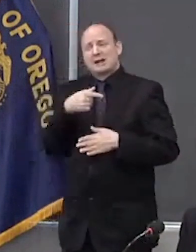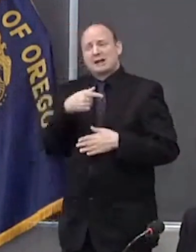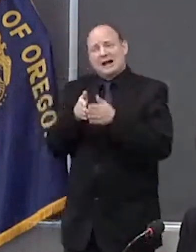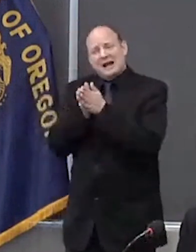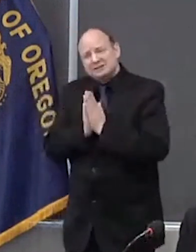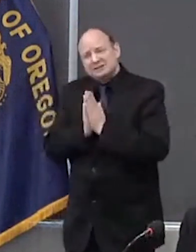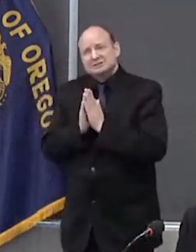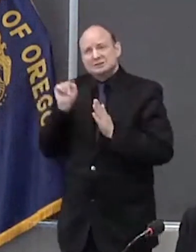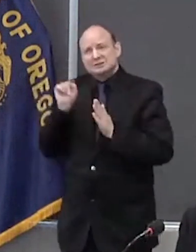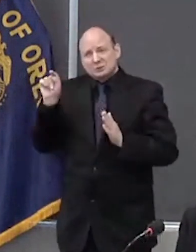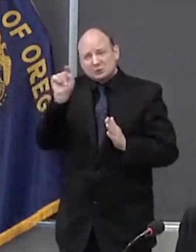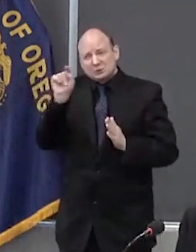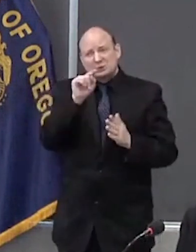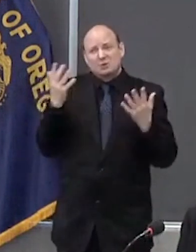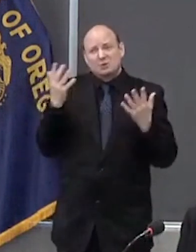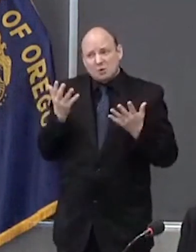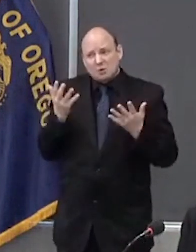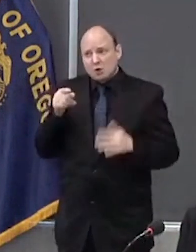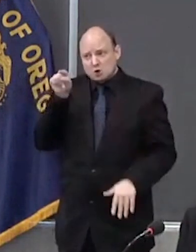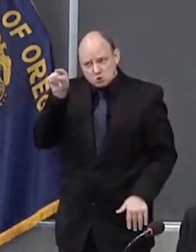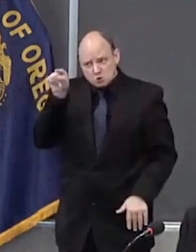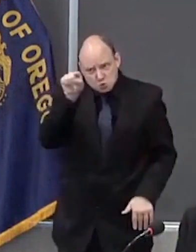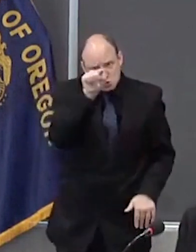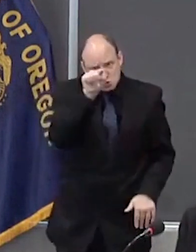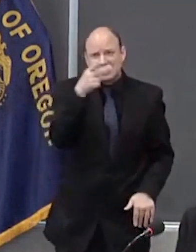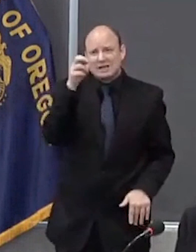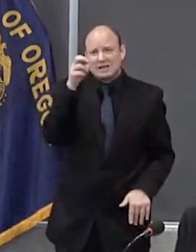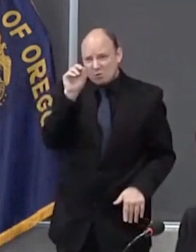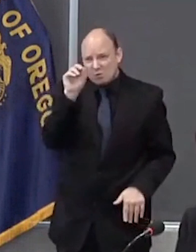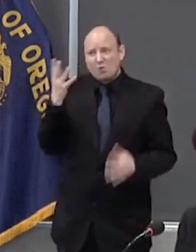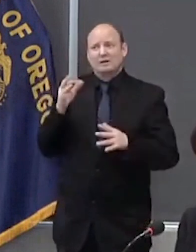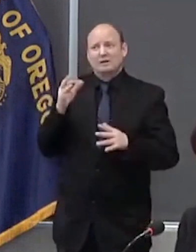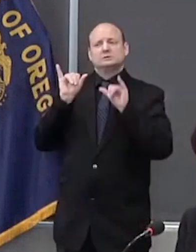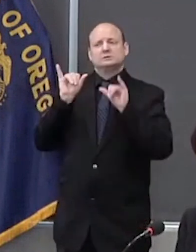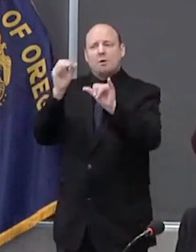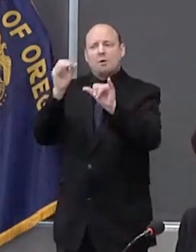and to listen to our call for help again.